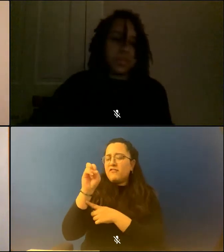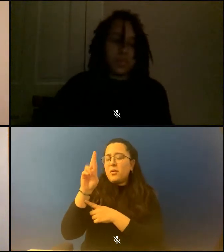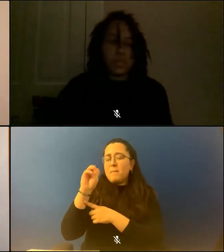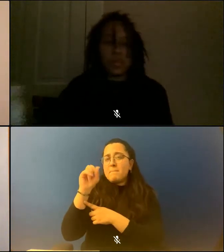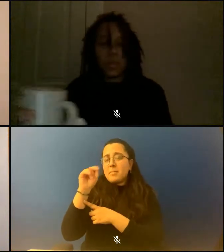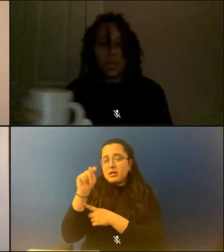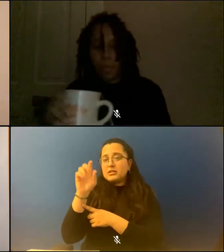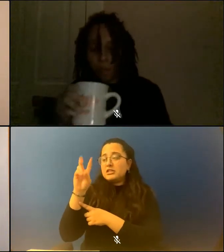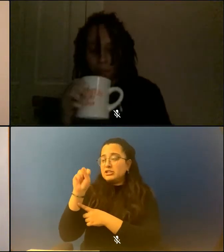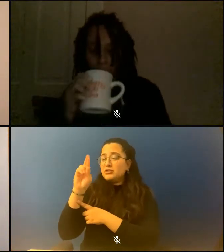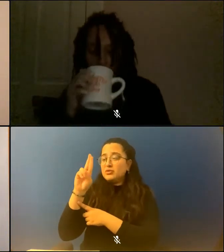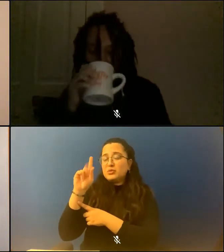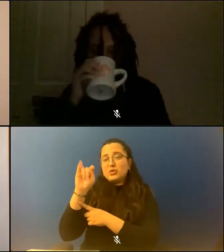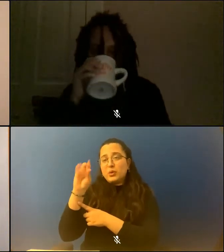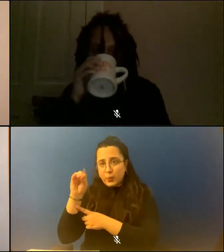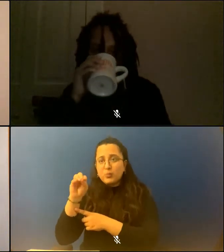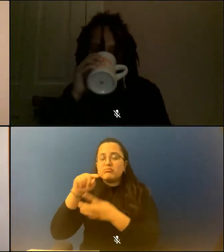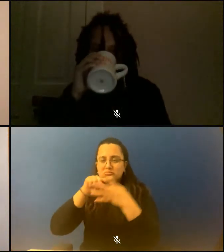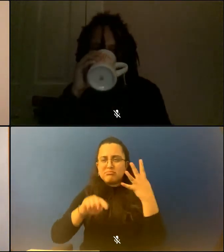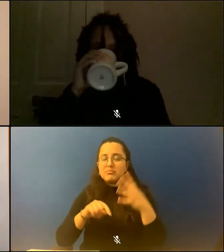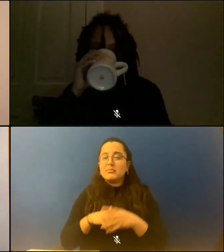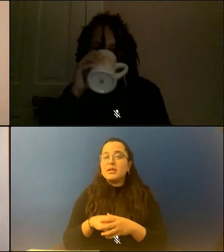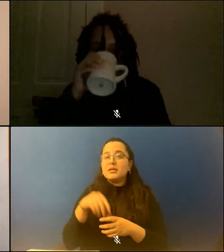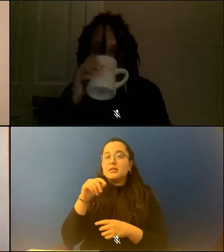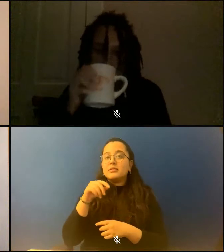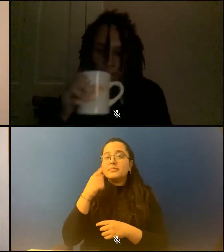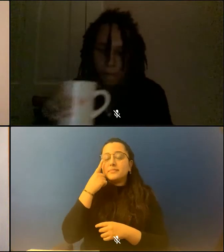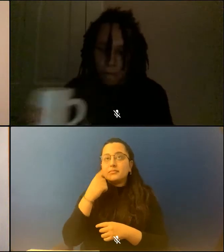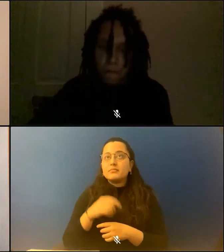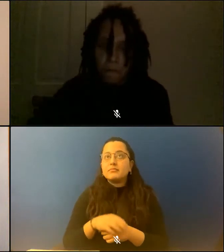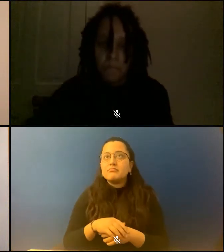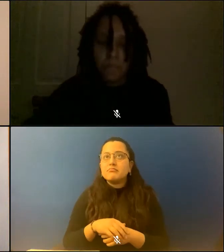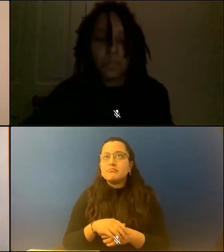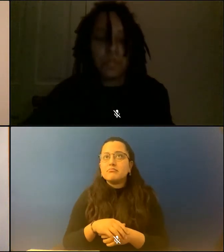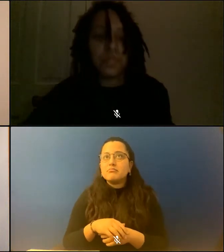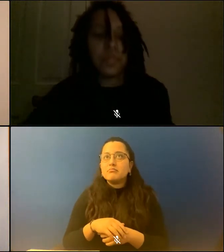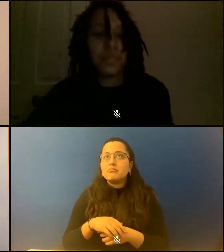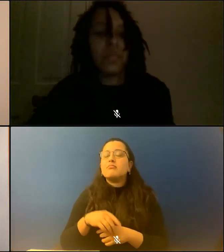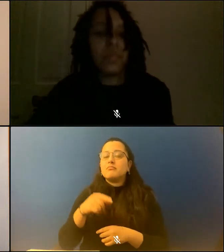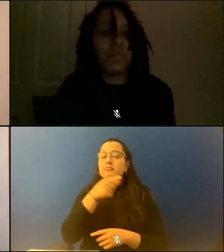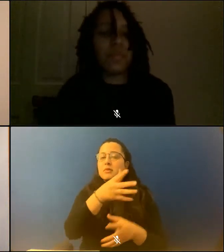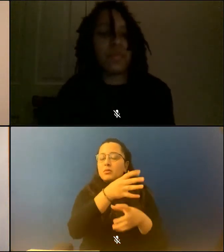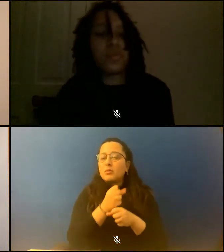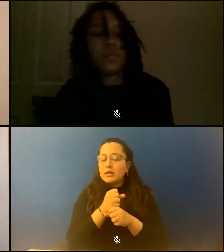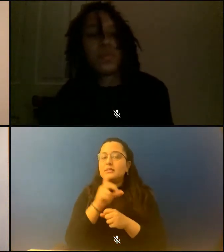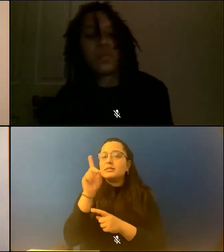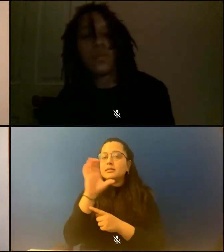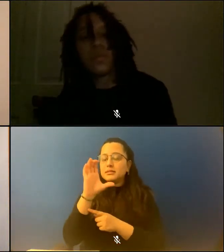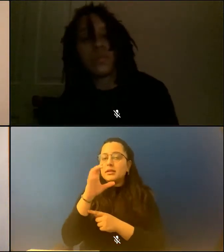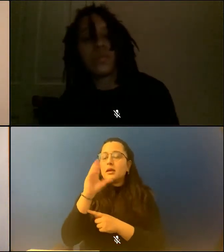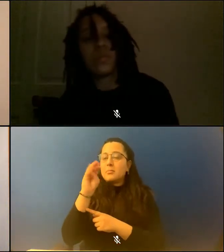In 2017, Taylor received the Larry Neil Writers Award from the DC Commission on the Arts and Humanities.